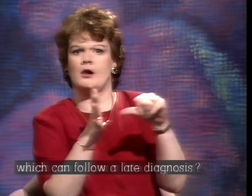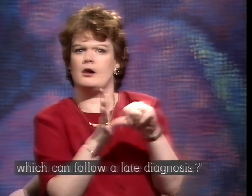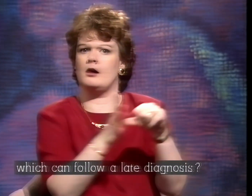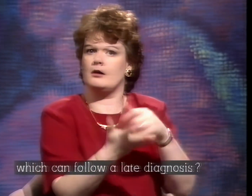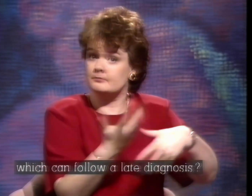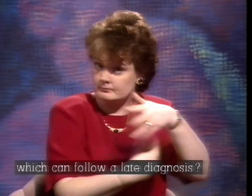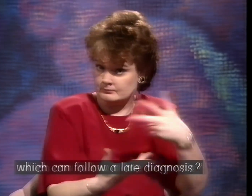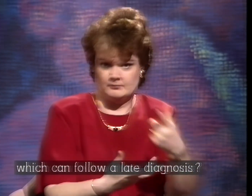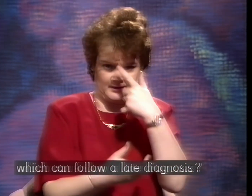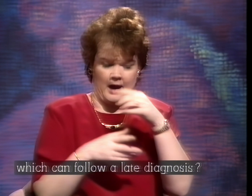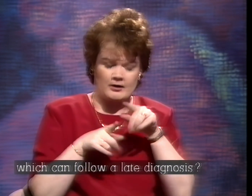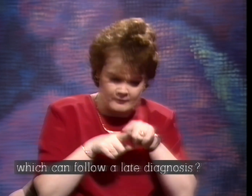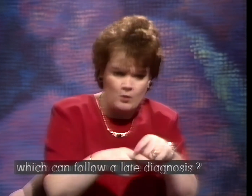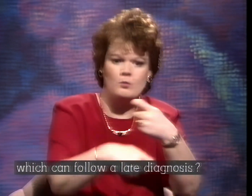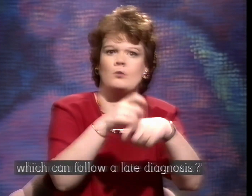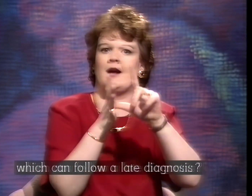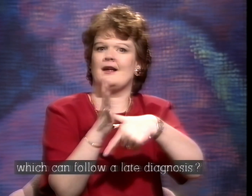which can follow a late diagnosis?